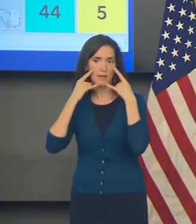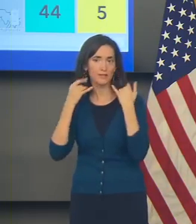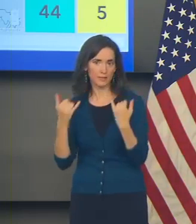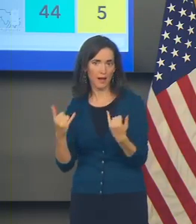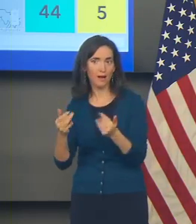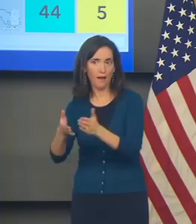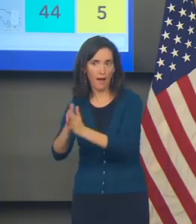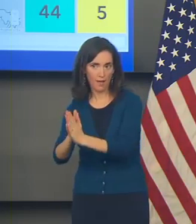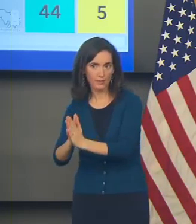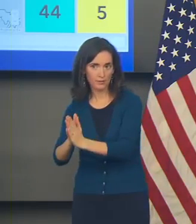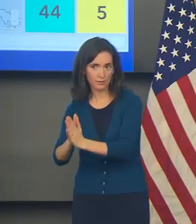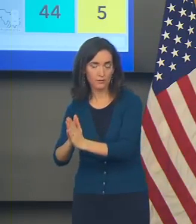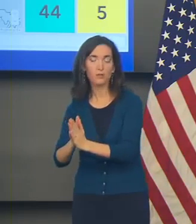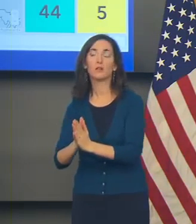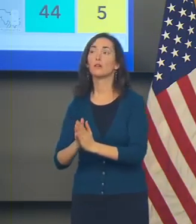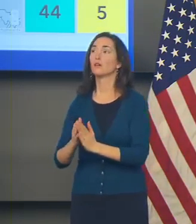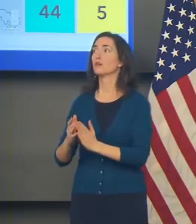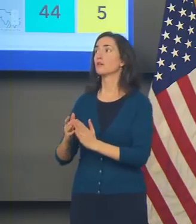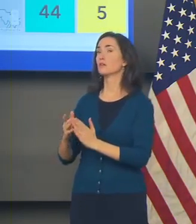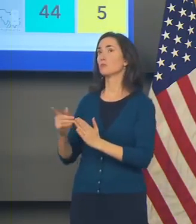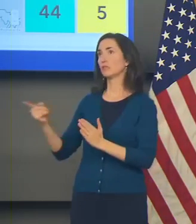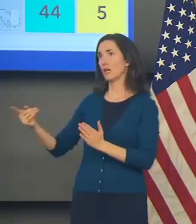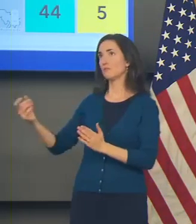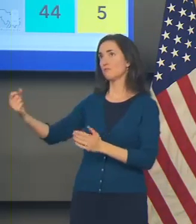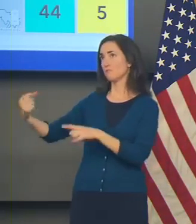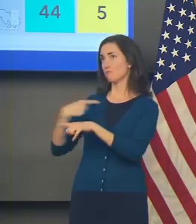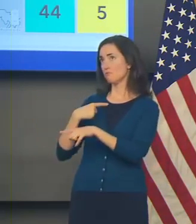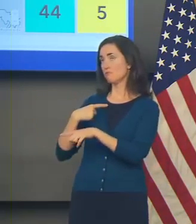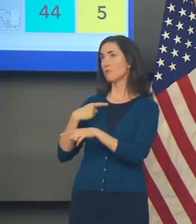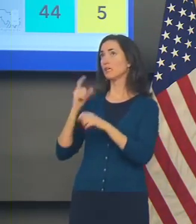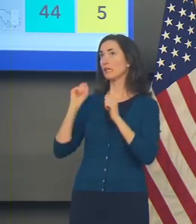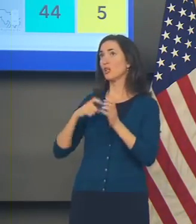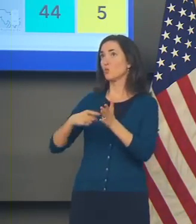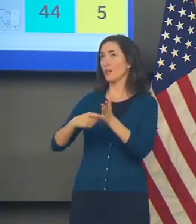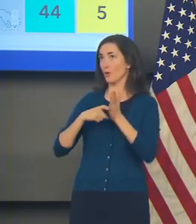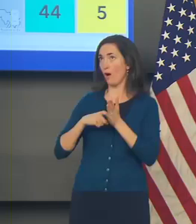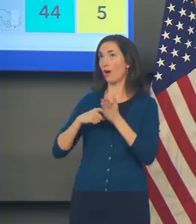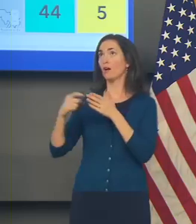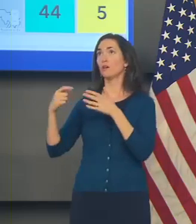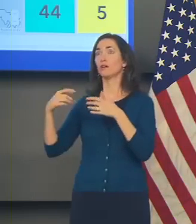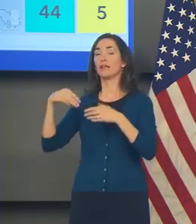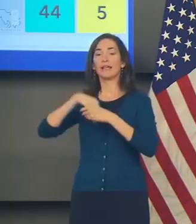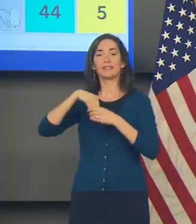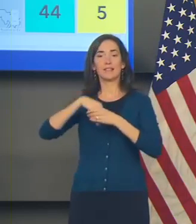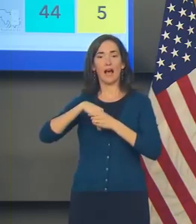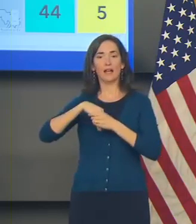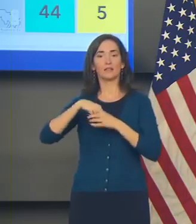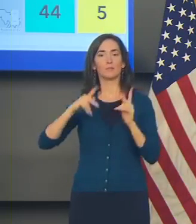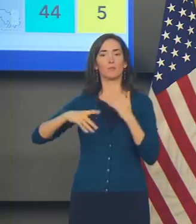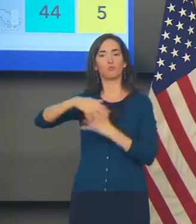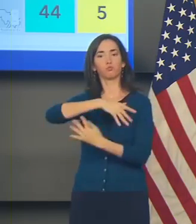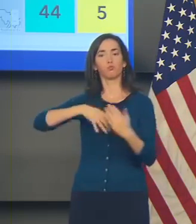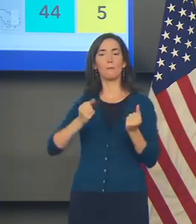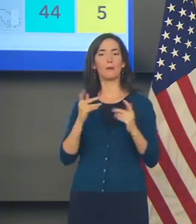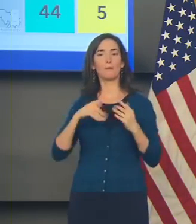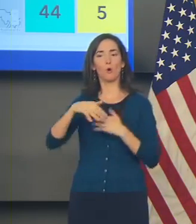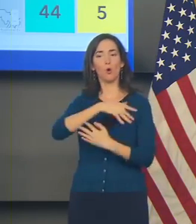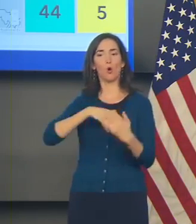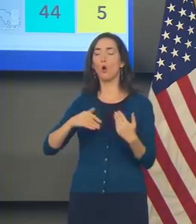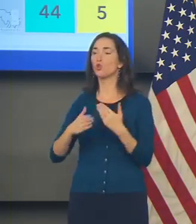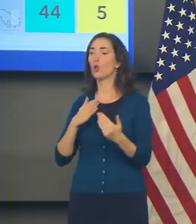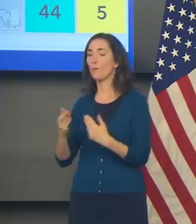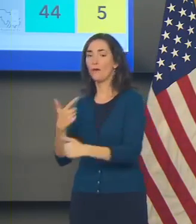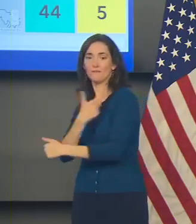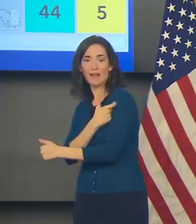And that is to mask in public indoor spaces, regardless of your vaccination